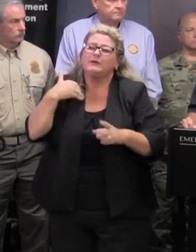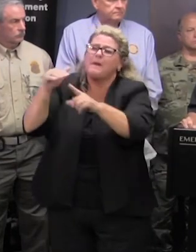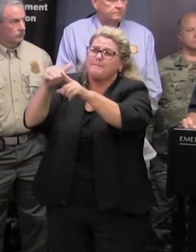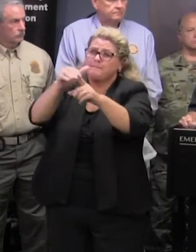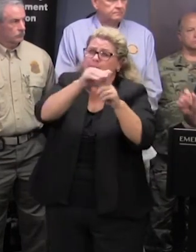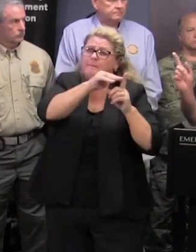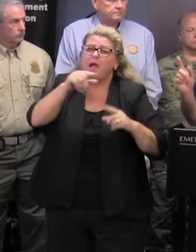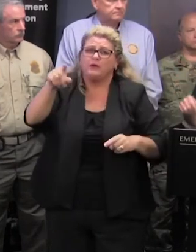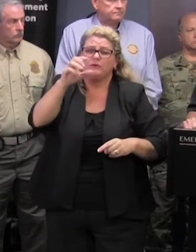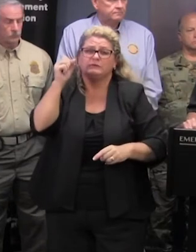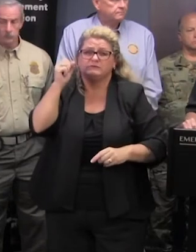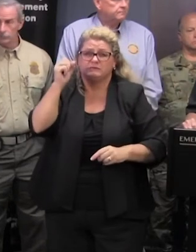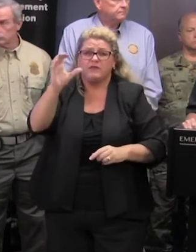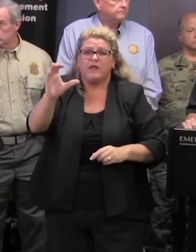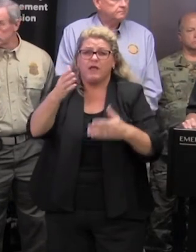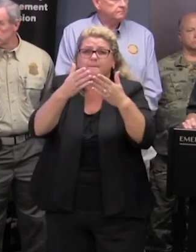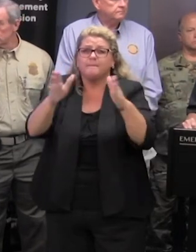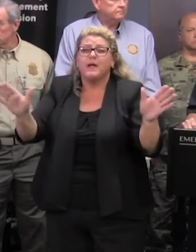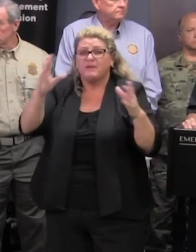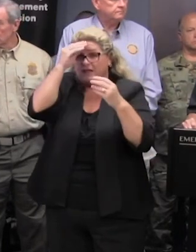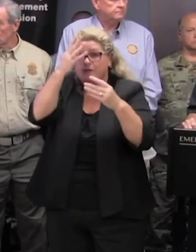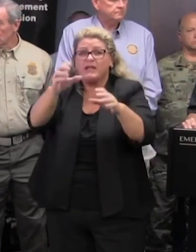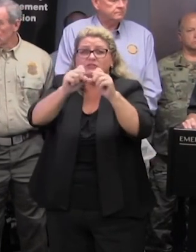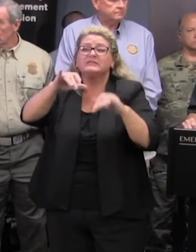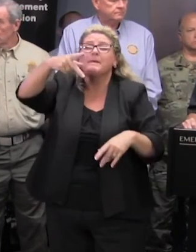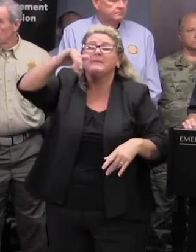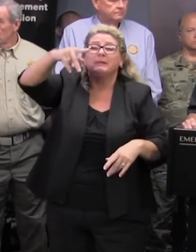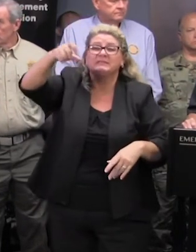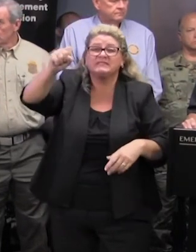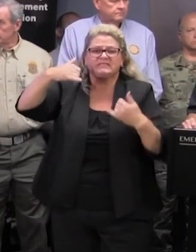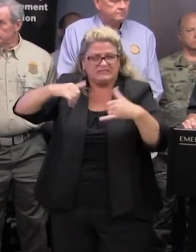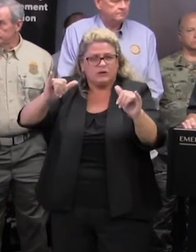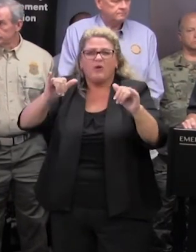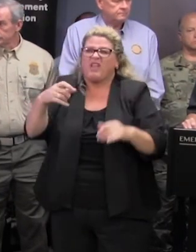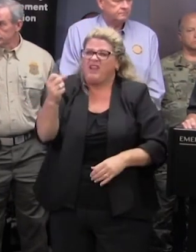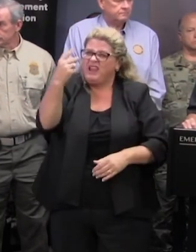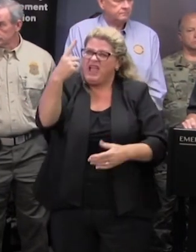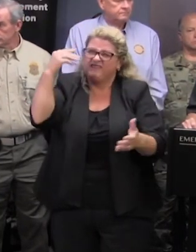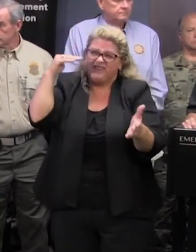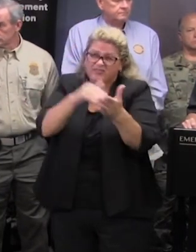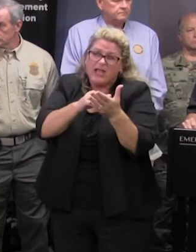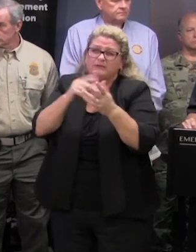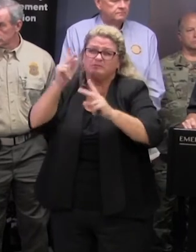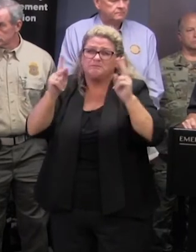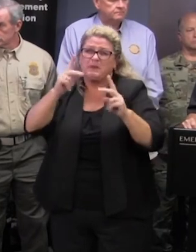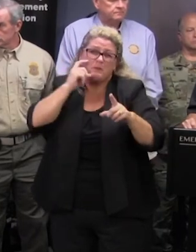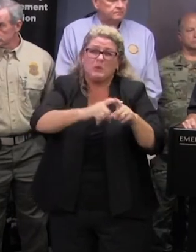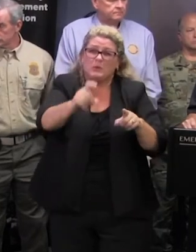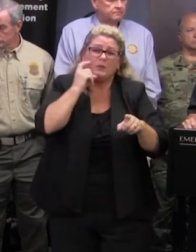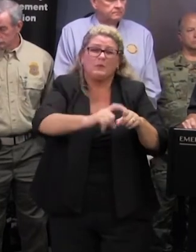the south carolina public information phone system is still operational they've received over 11 000 calls and